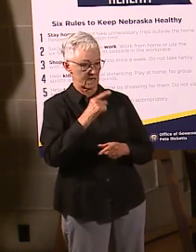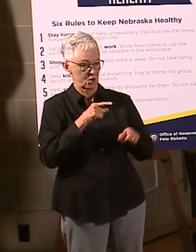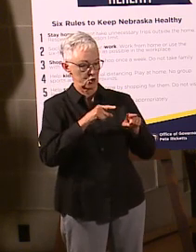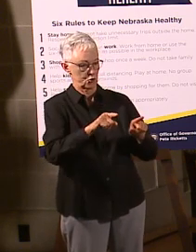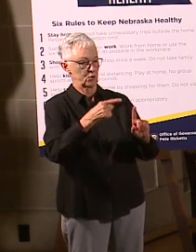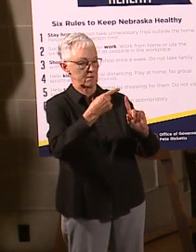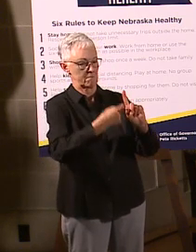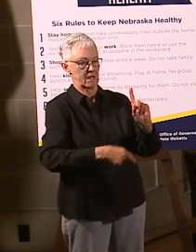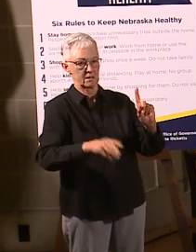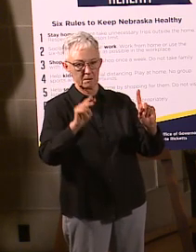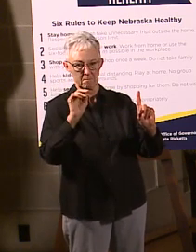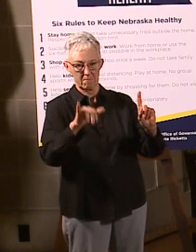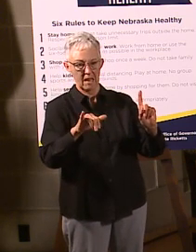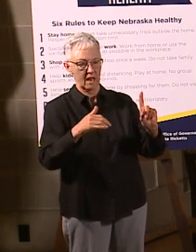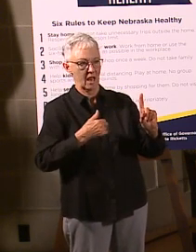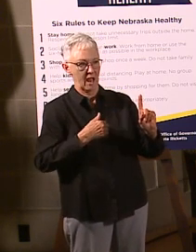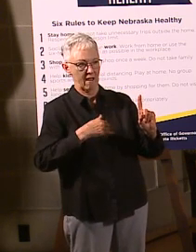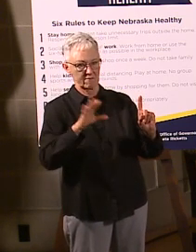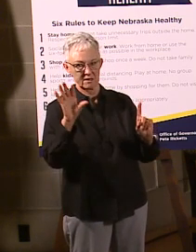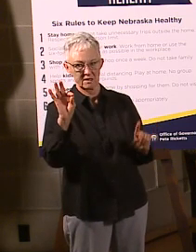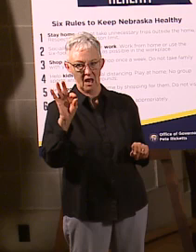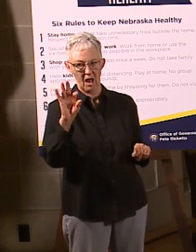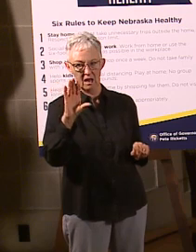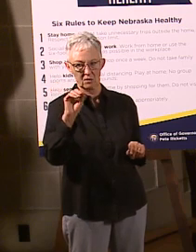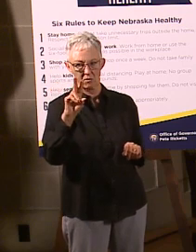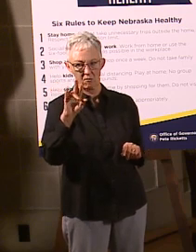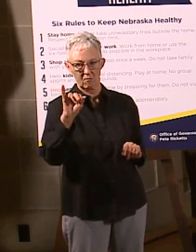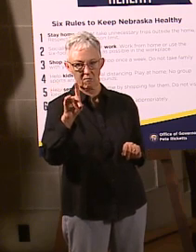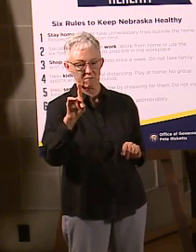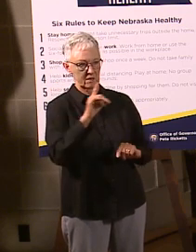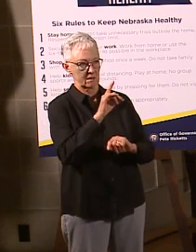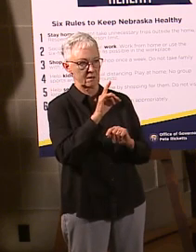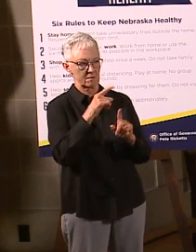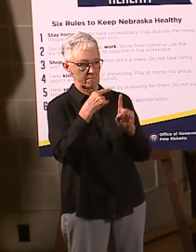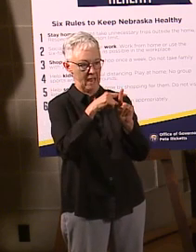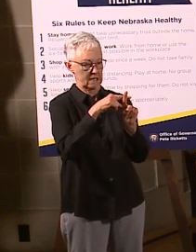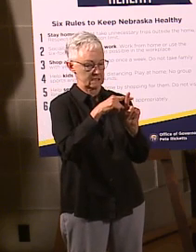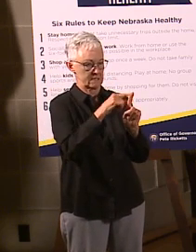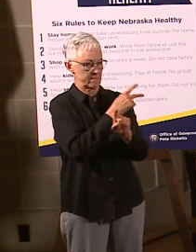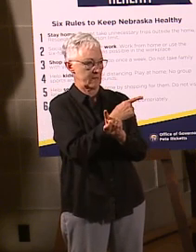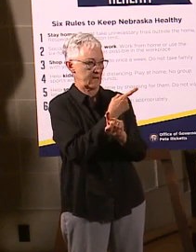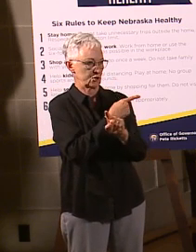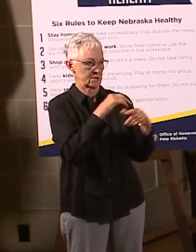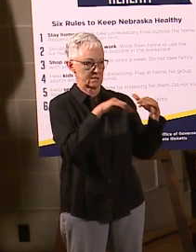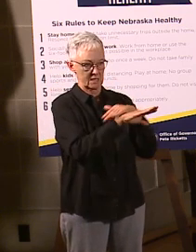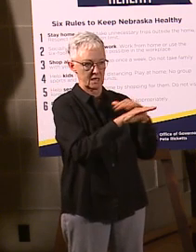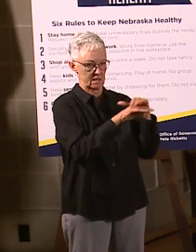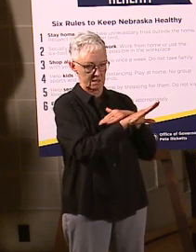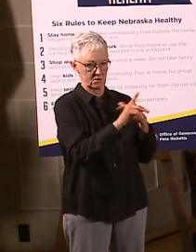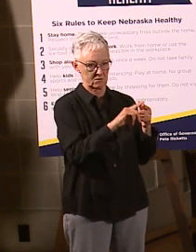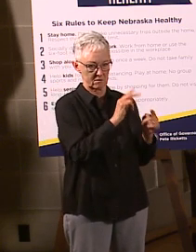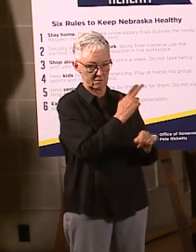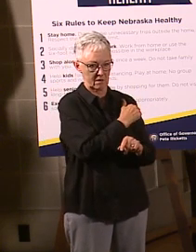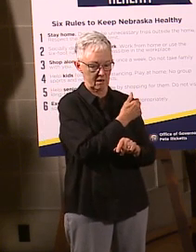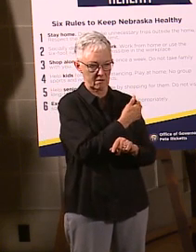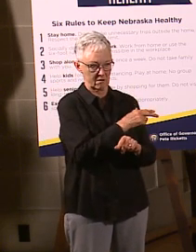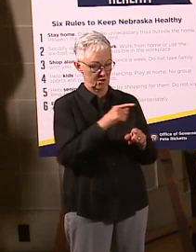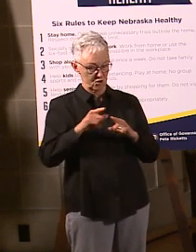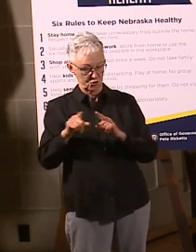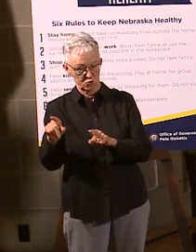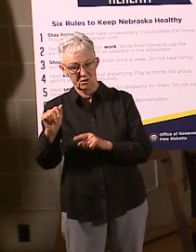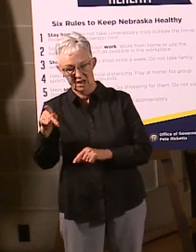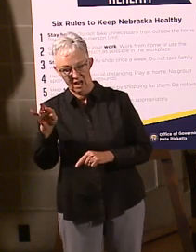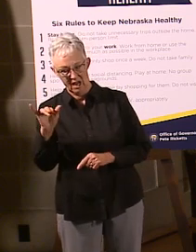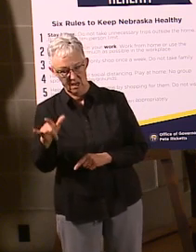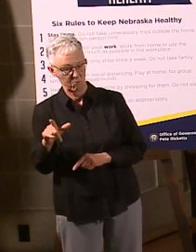seven days in May, they've only had nine COVID-positive patients admitted to the hospital. Whereas some days during the month of April, they would have up to seven to eight